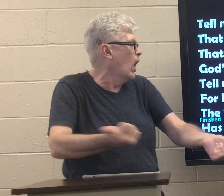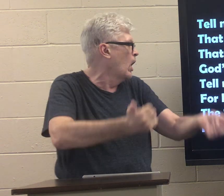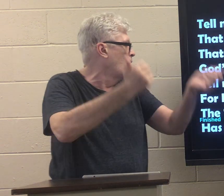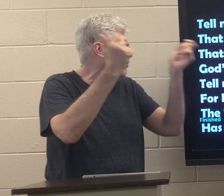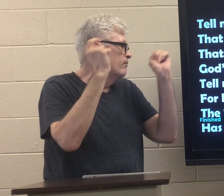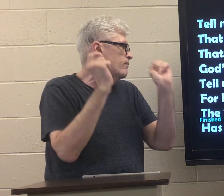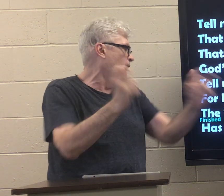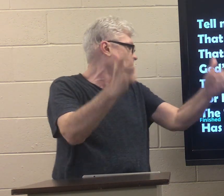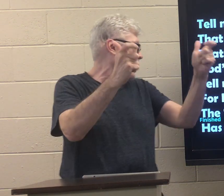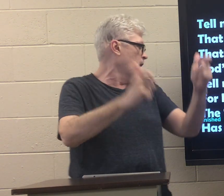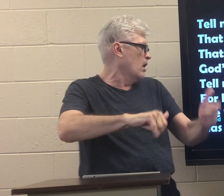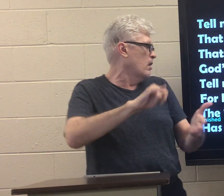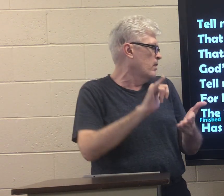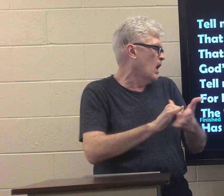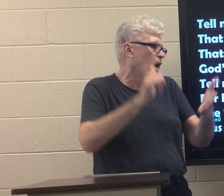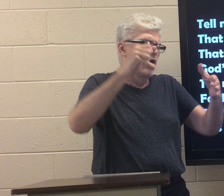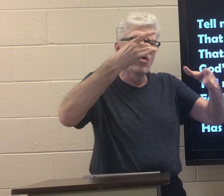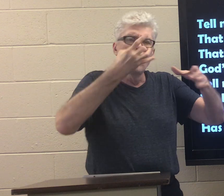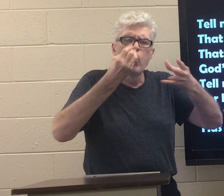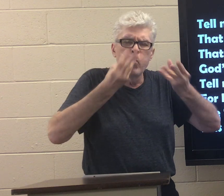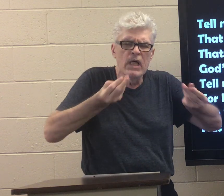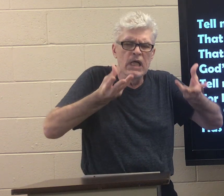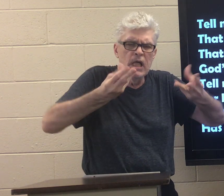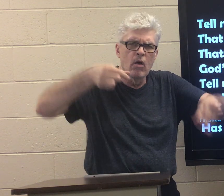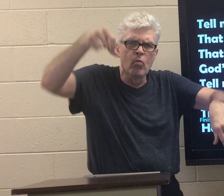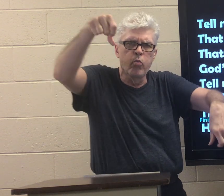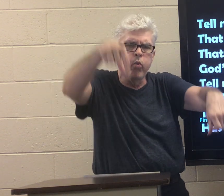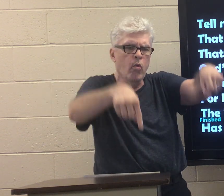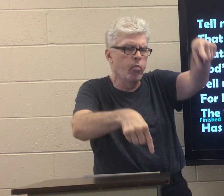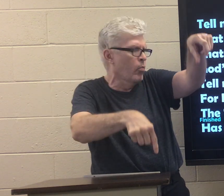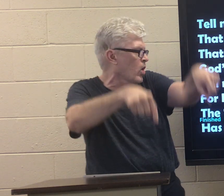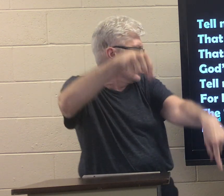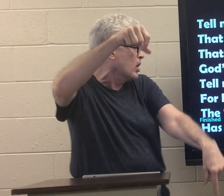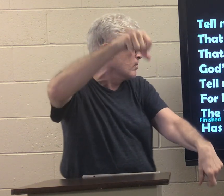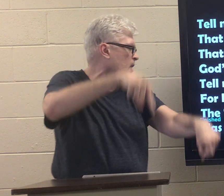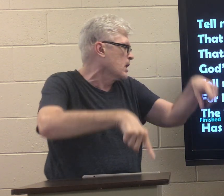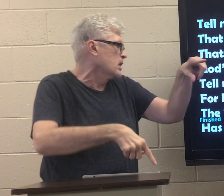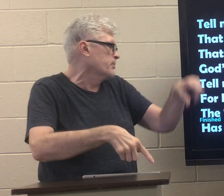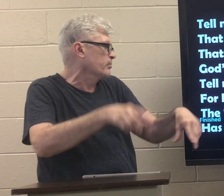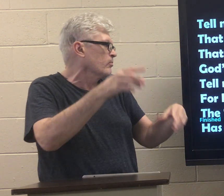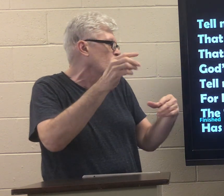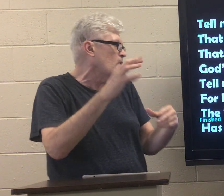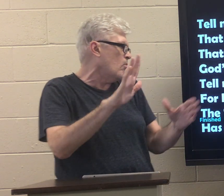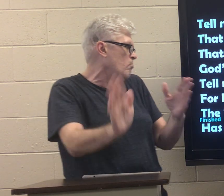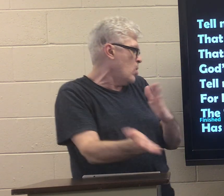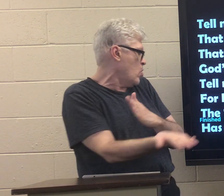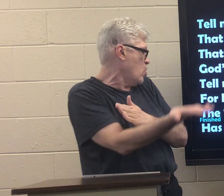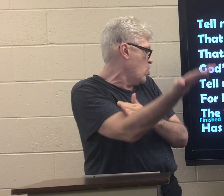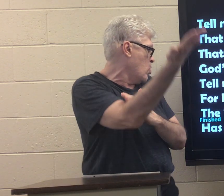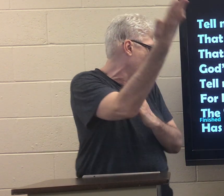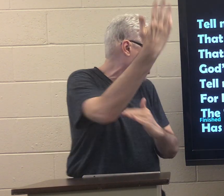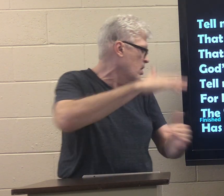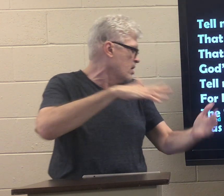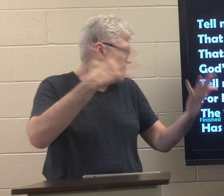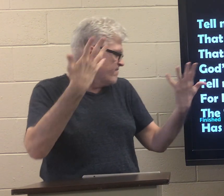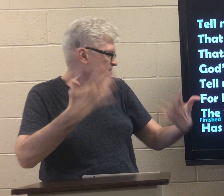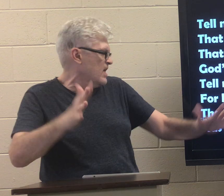so fast or so soon. The early dew of morning has